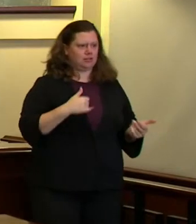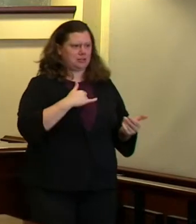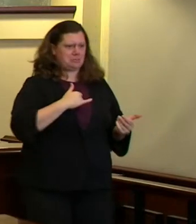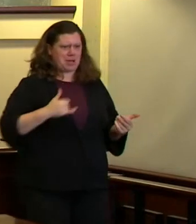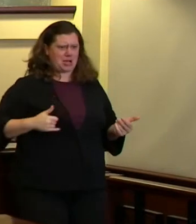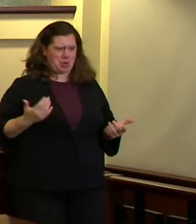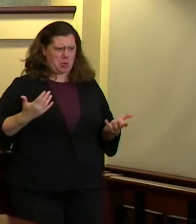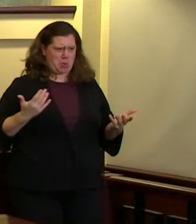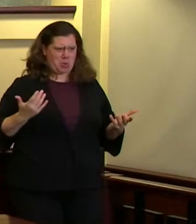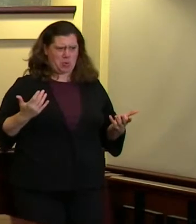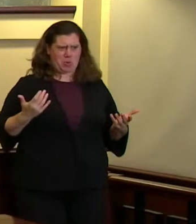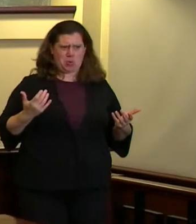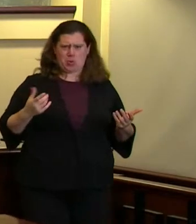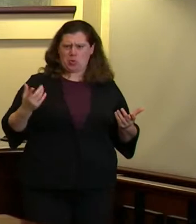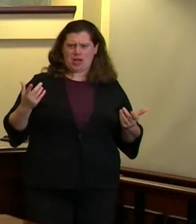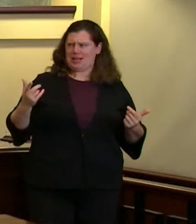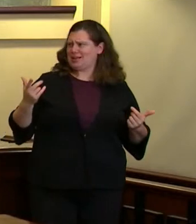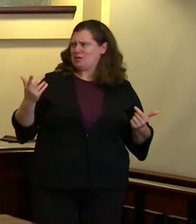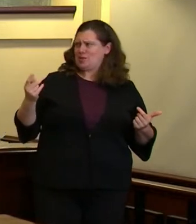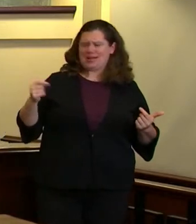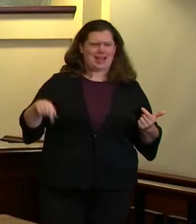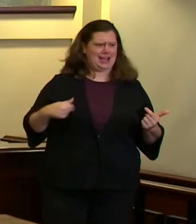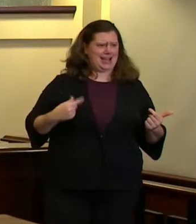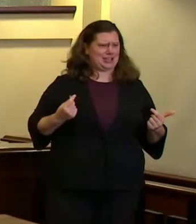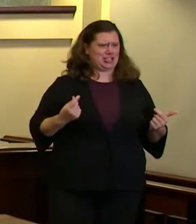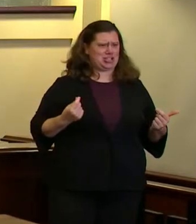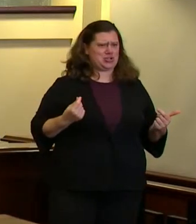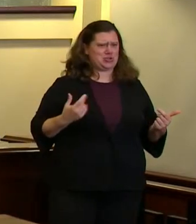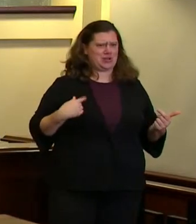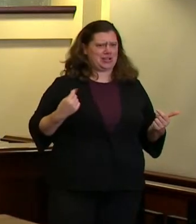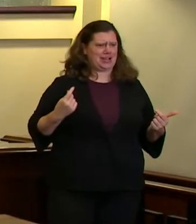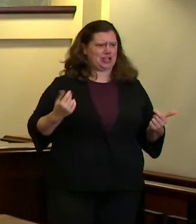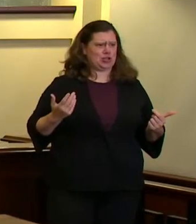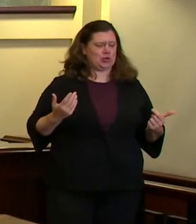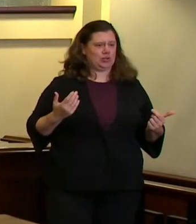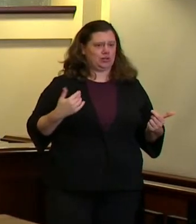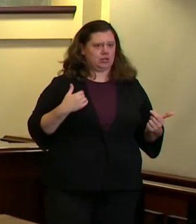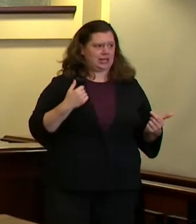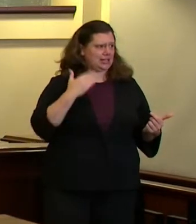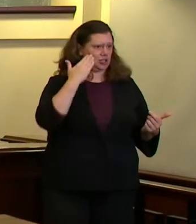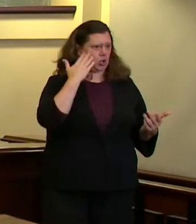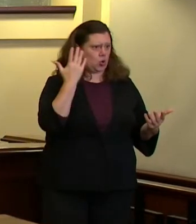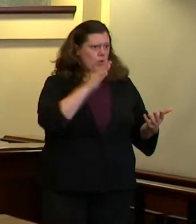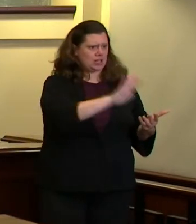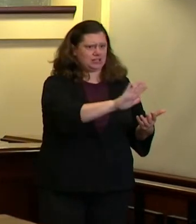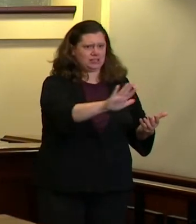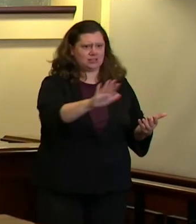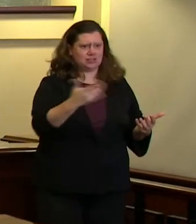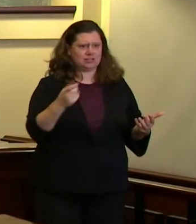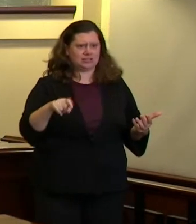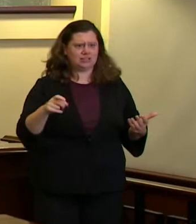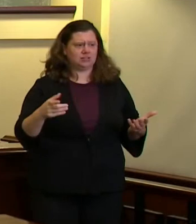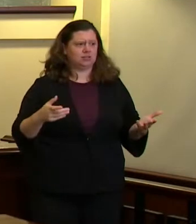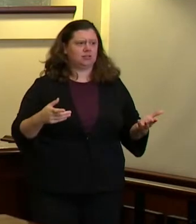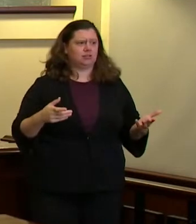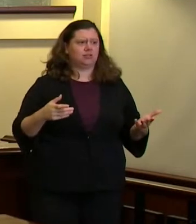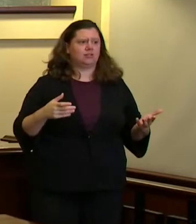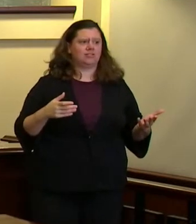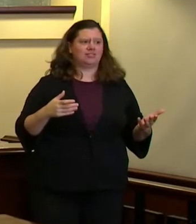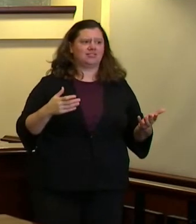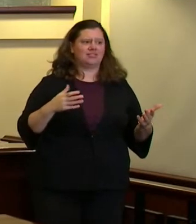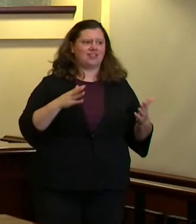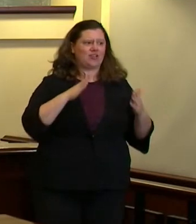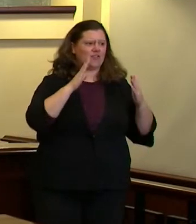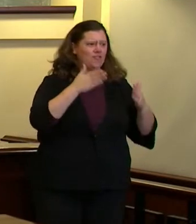emergency that combines some of those resources or the anticipation of those resources because you can